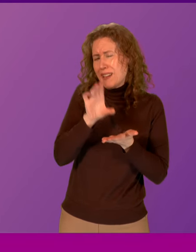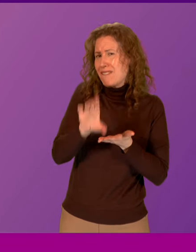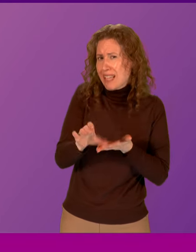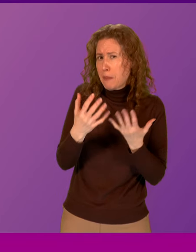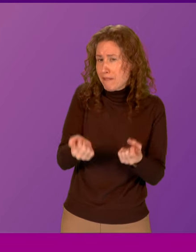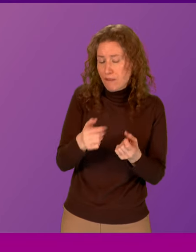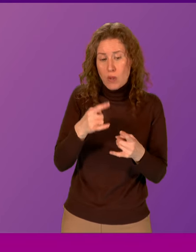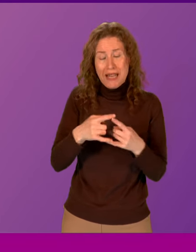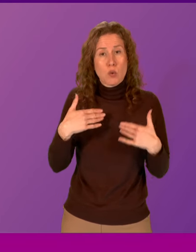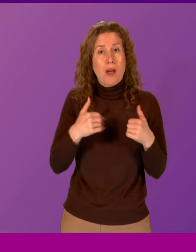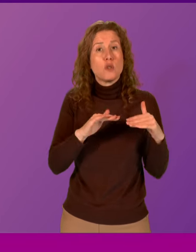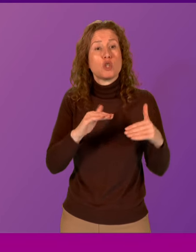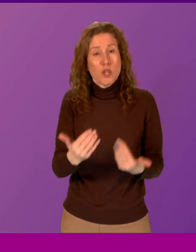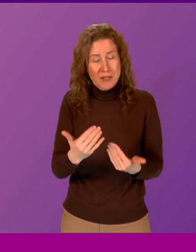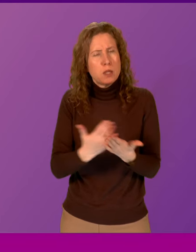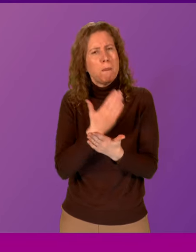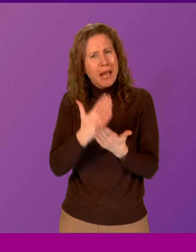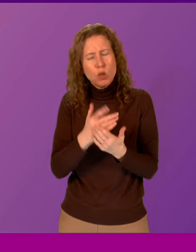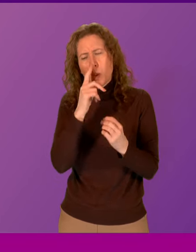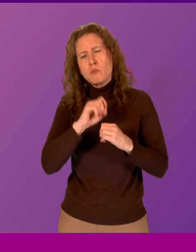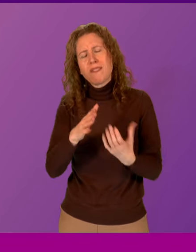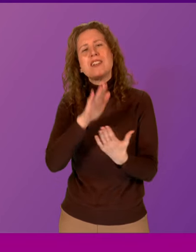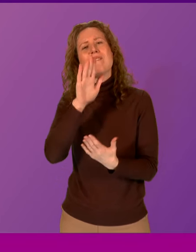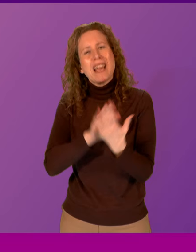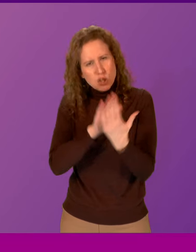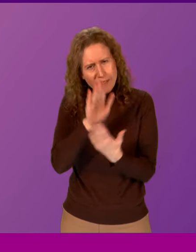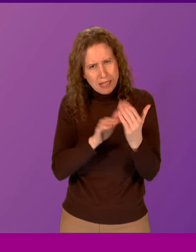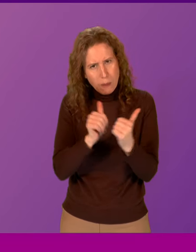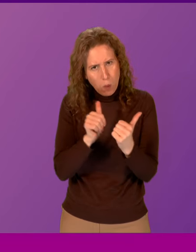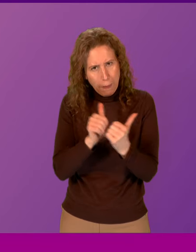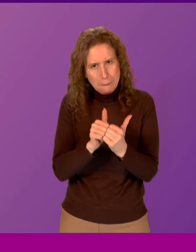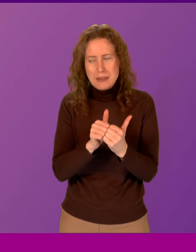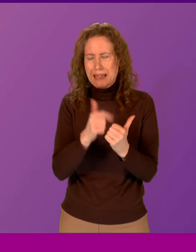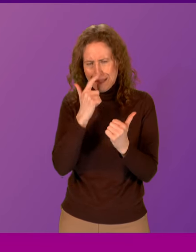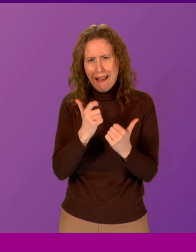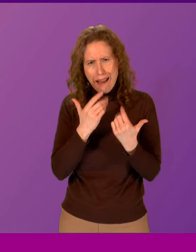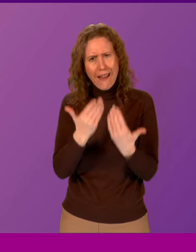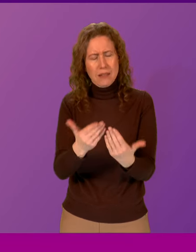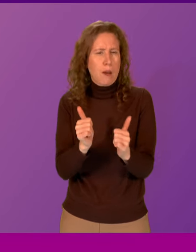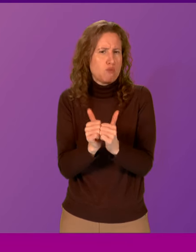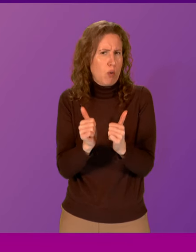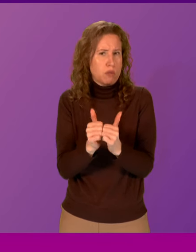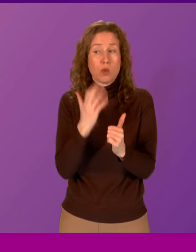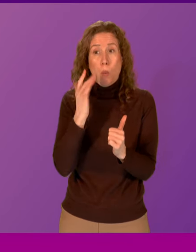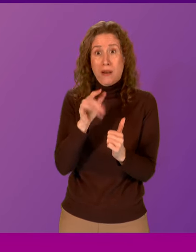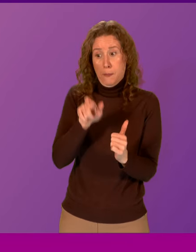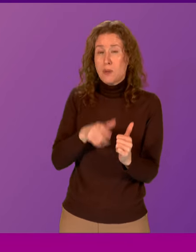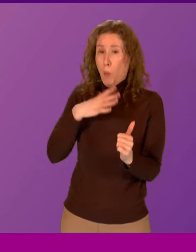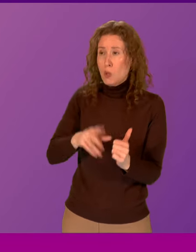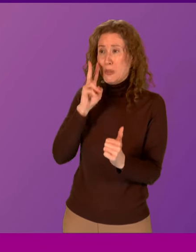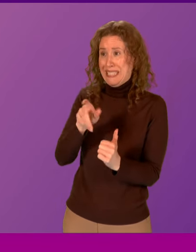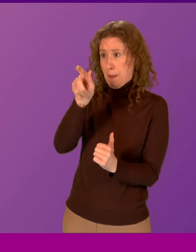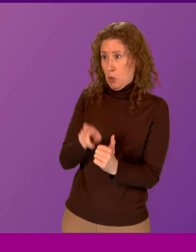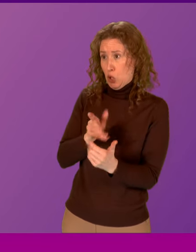in sexual health services to ensure face-to-face appointments can be provided appropriately when requested? First